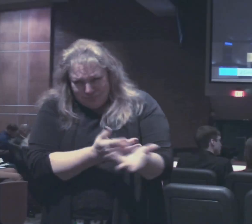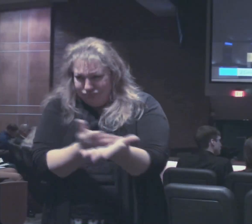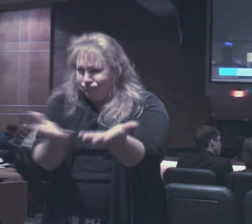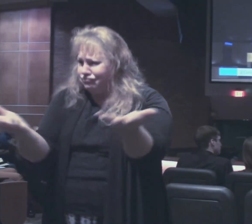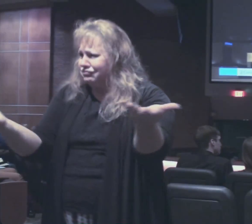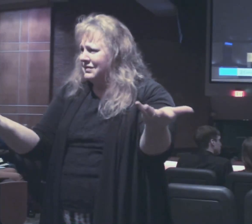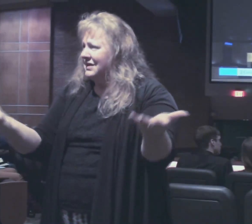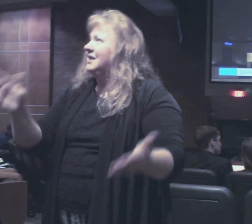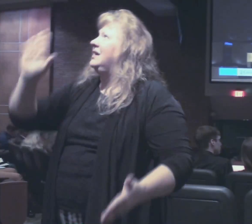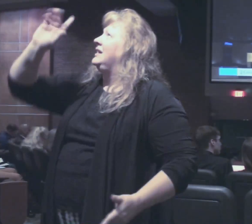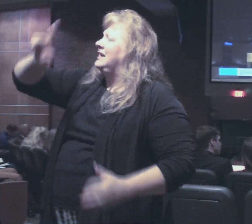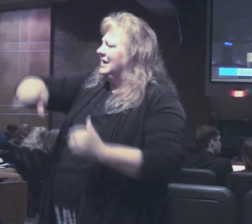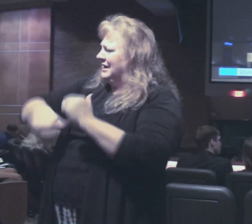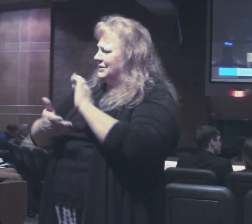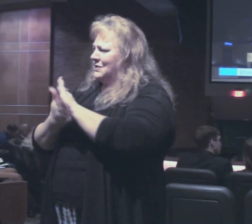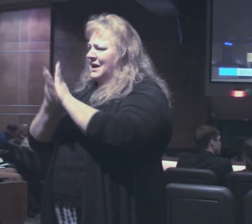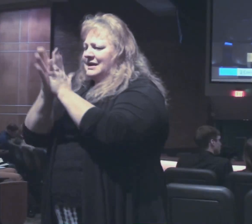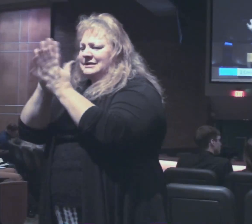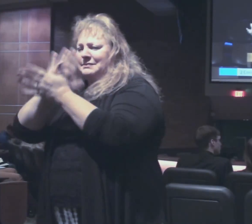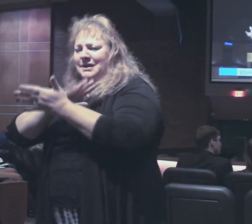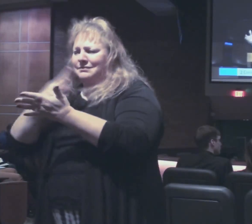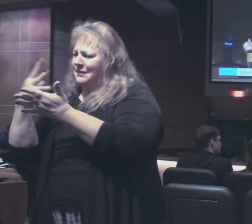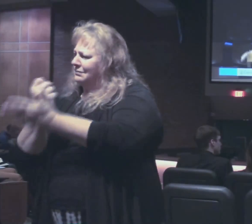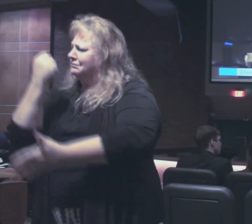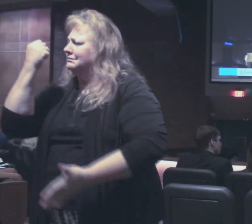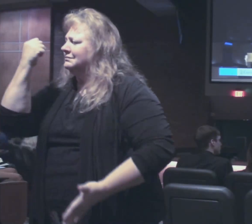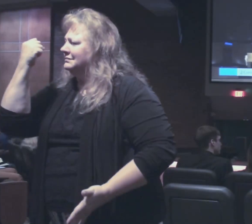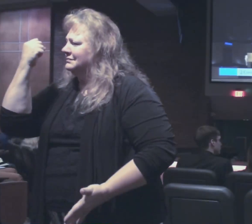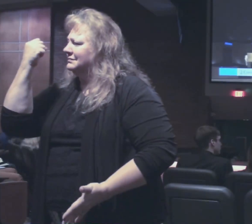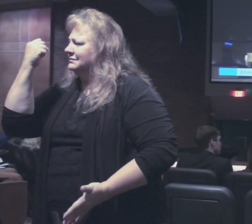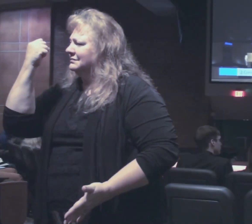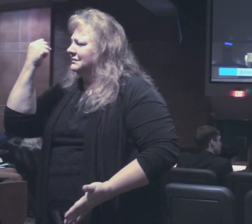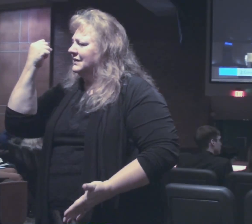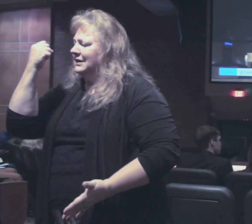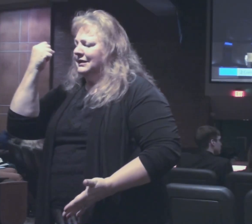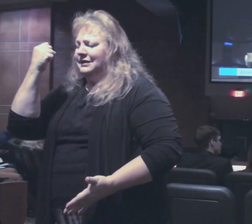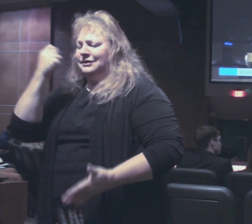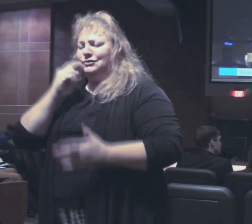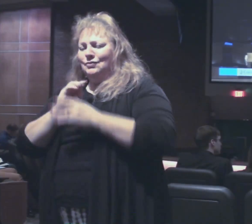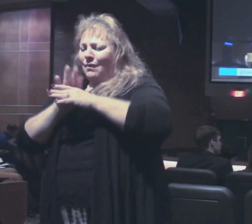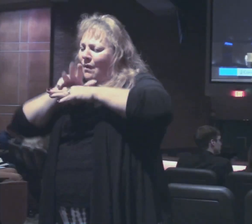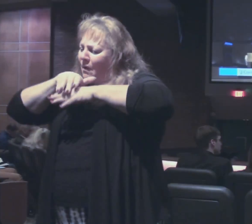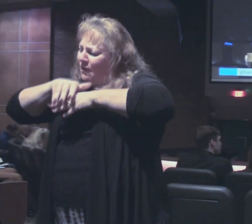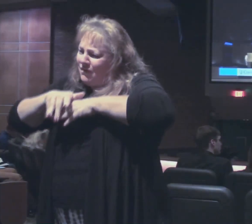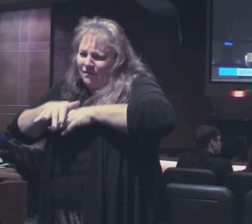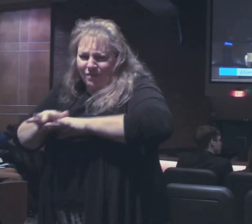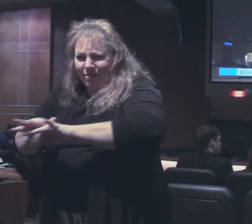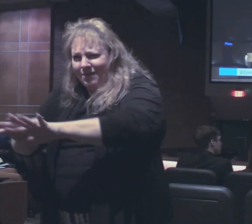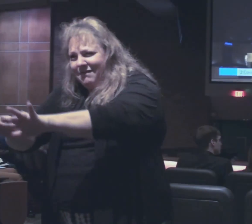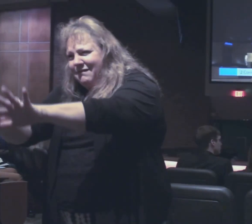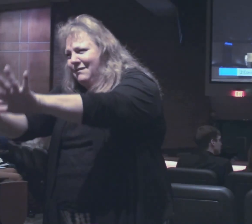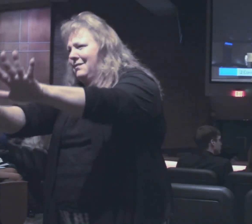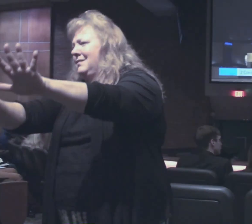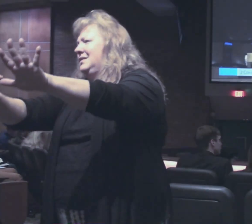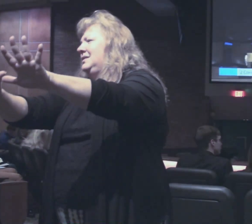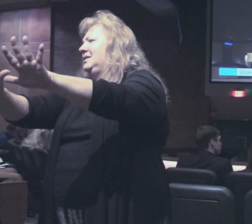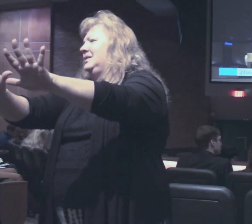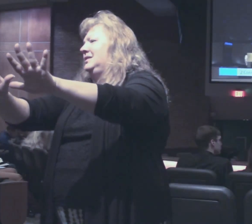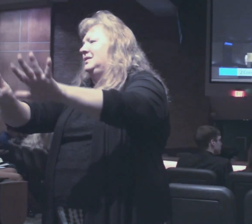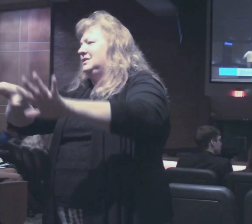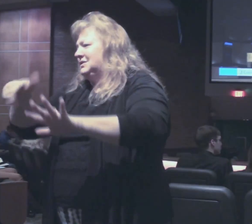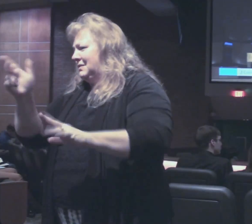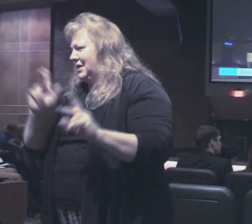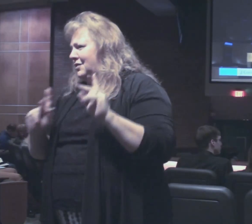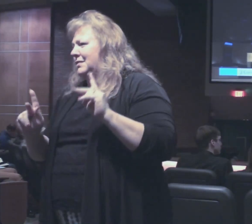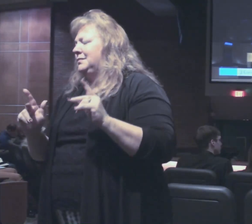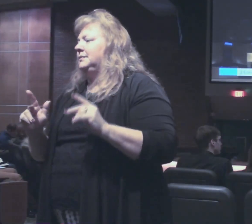where his grace becomes an opportunity to overflow from you into the lives of